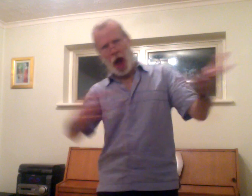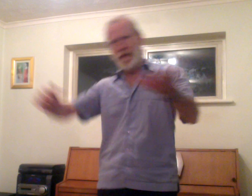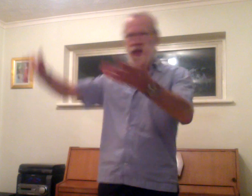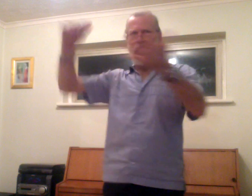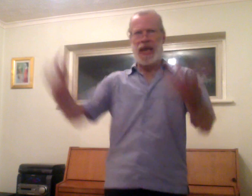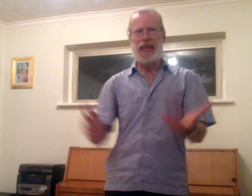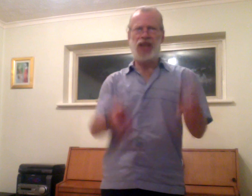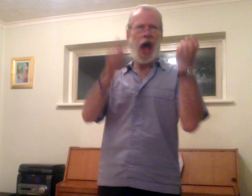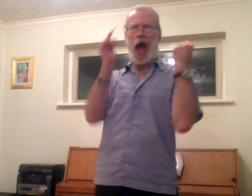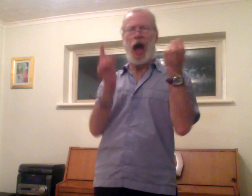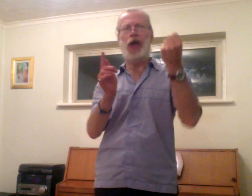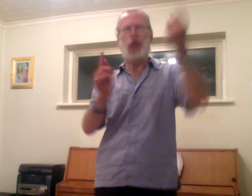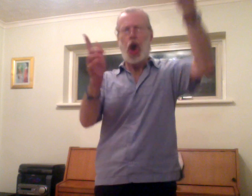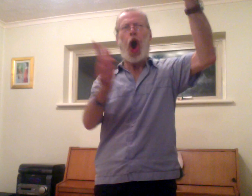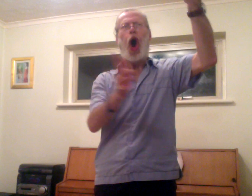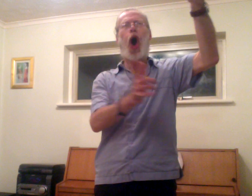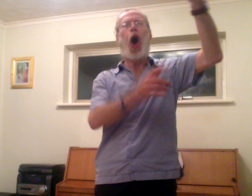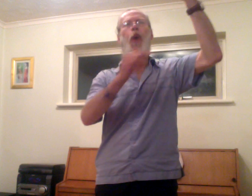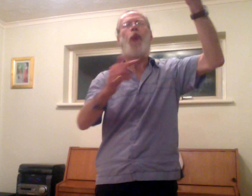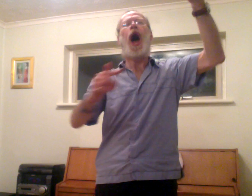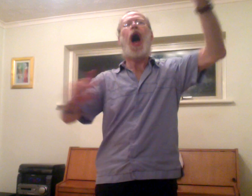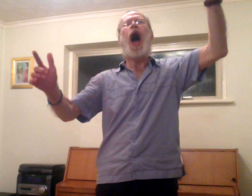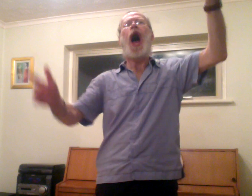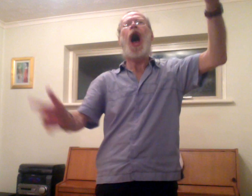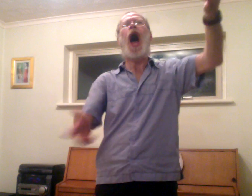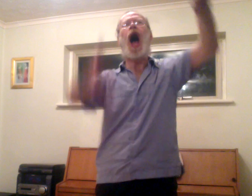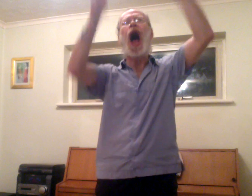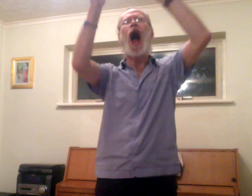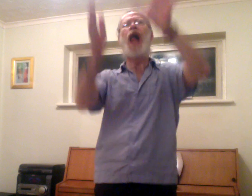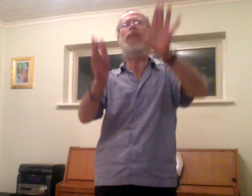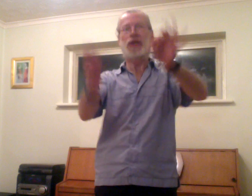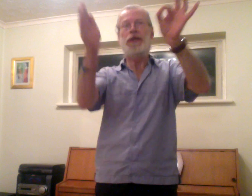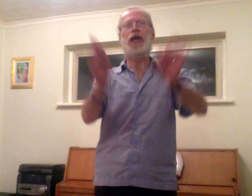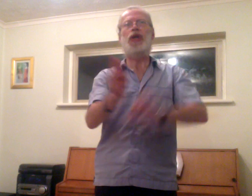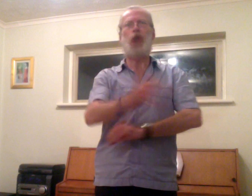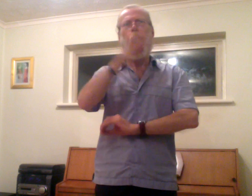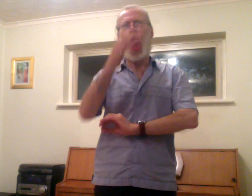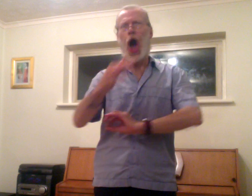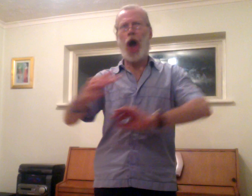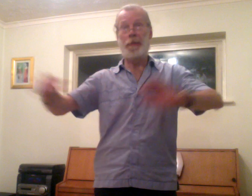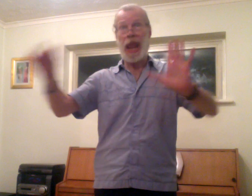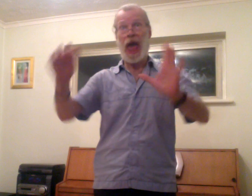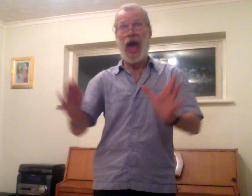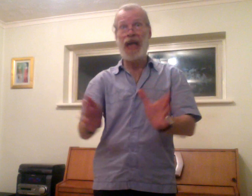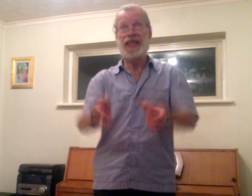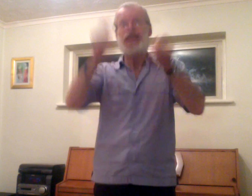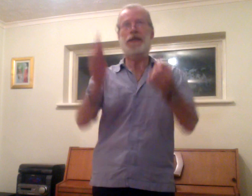of this a new world God bless,